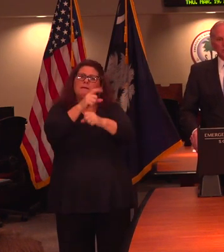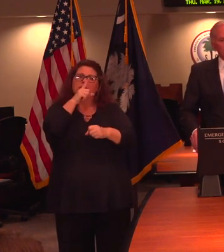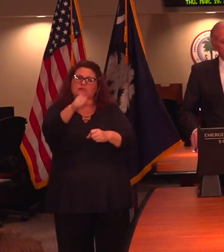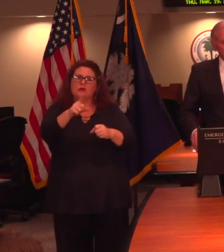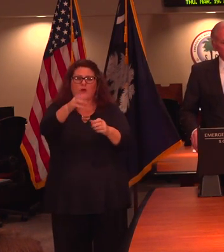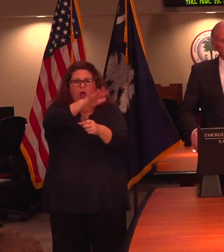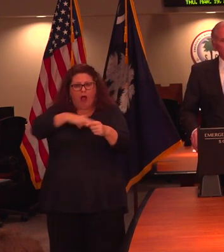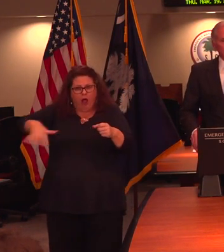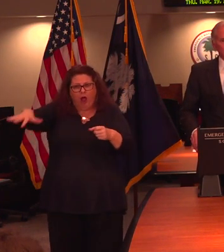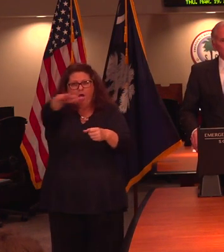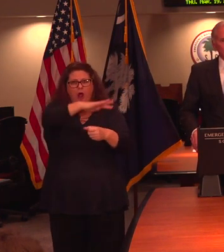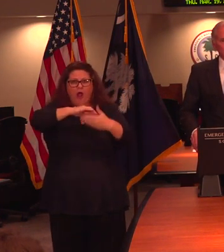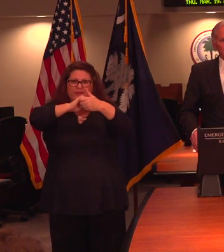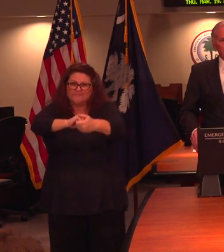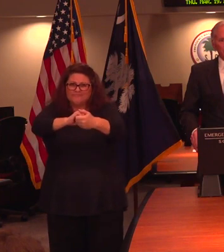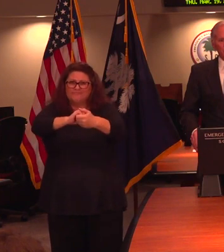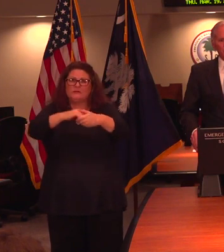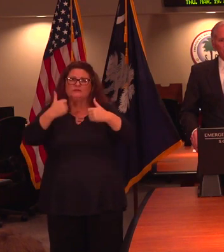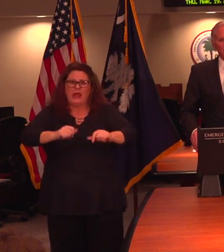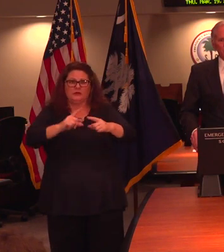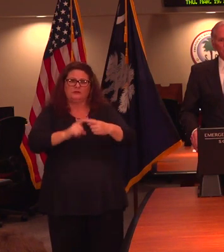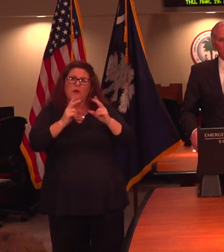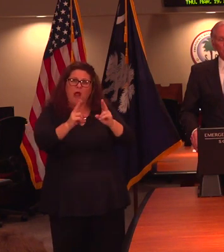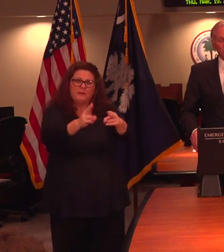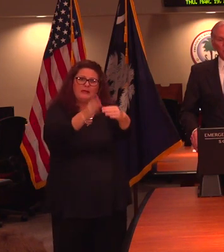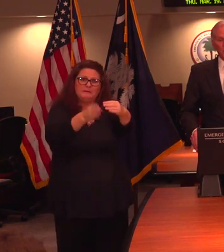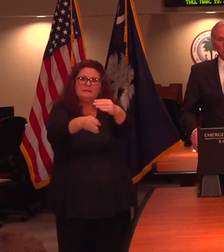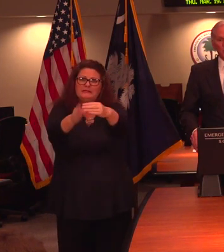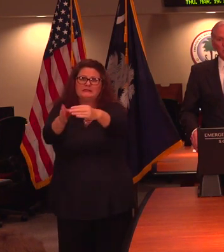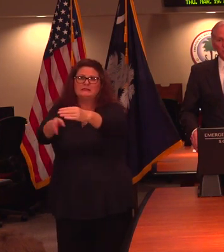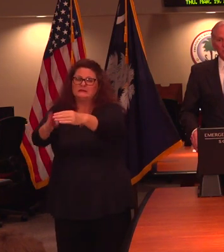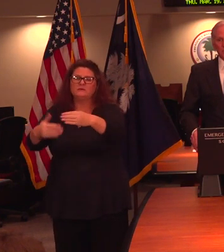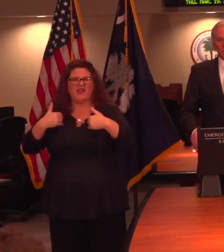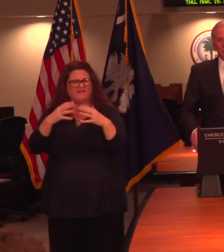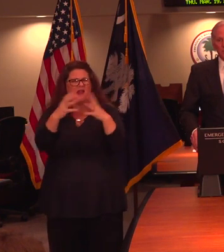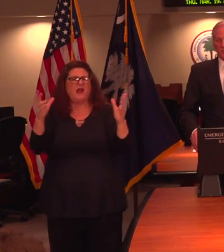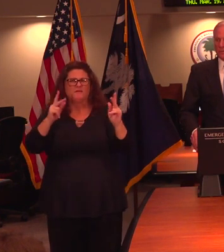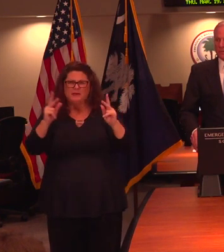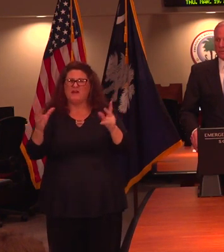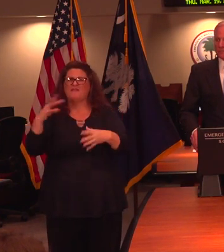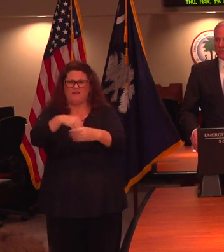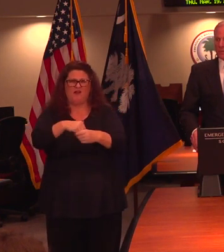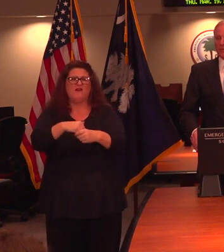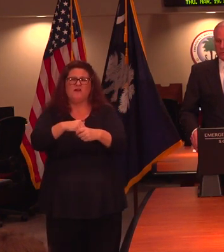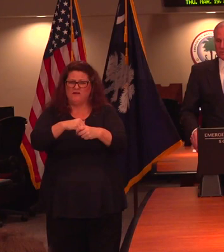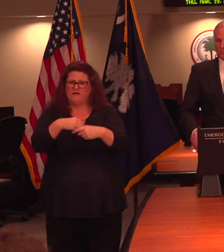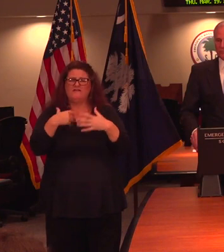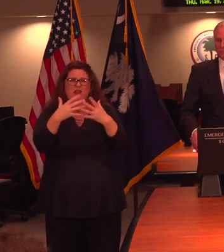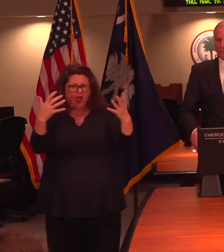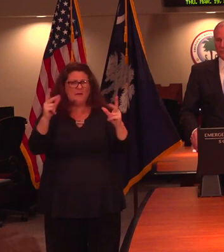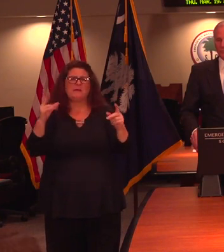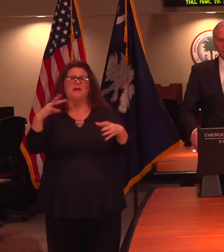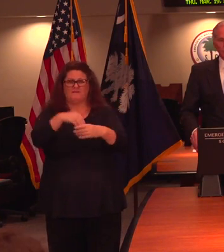even an accelerated strength, of the talent that we have in the state, and we have plenty of it onto this crisis.